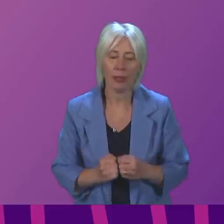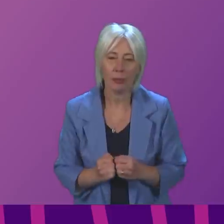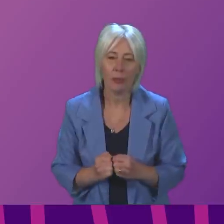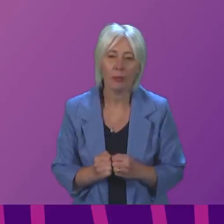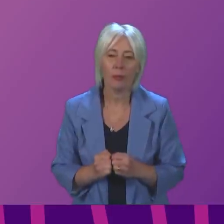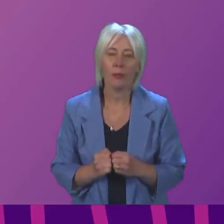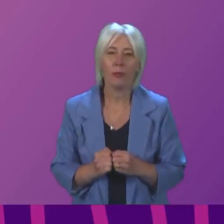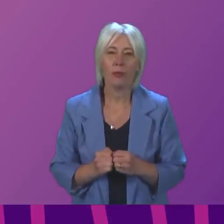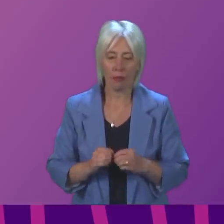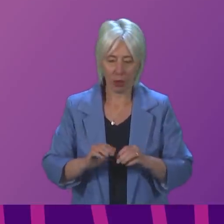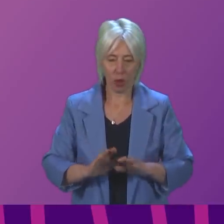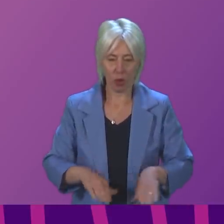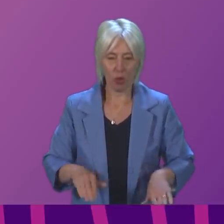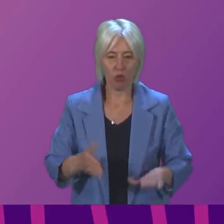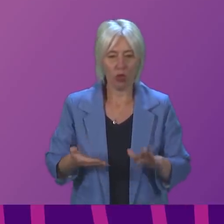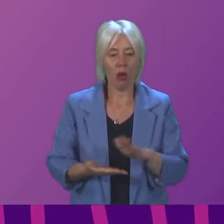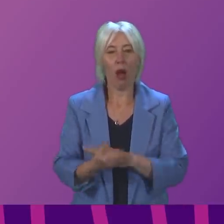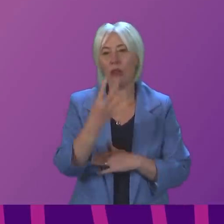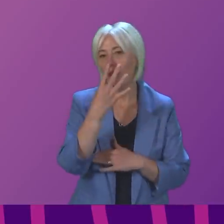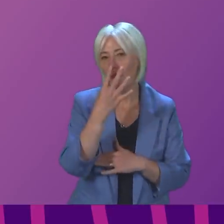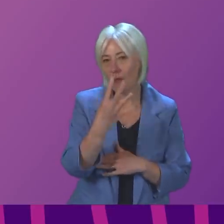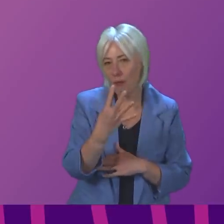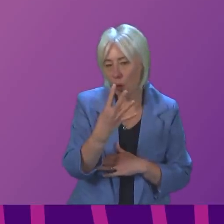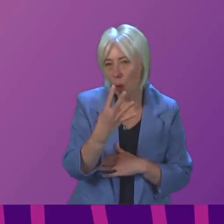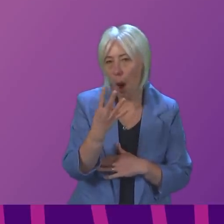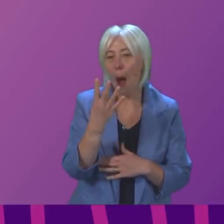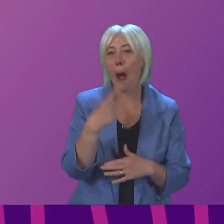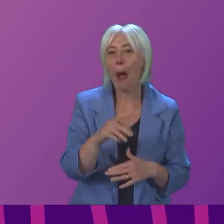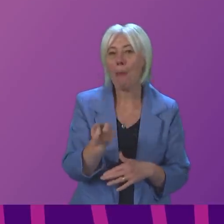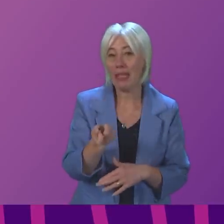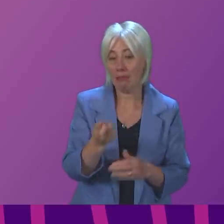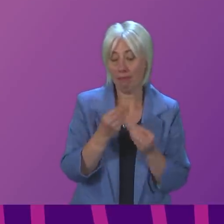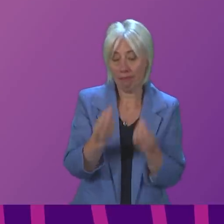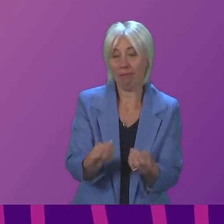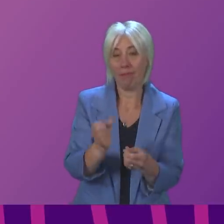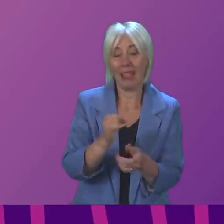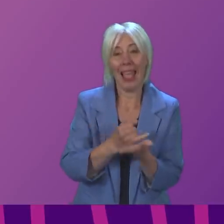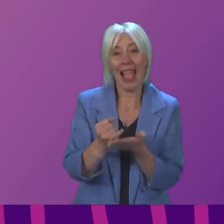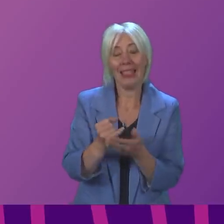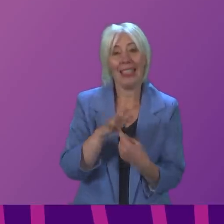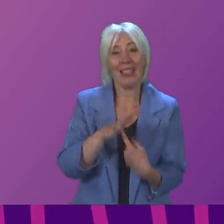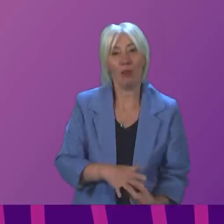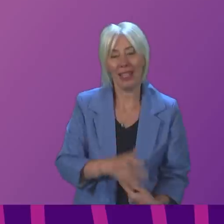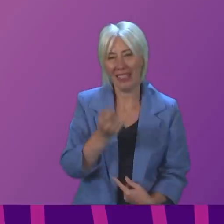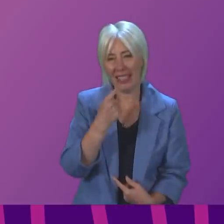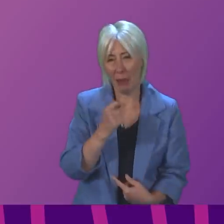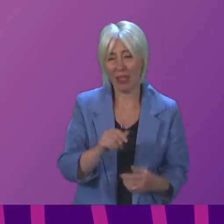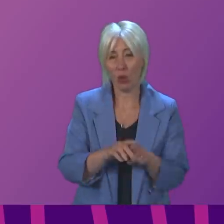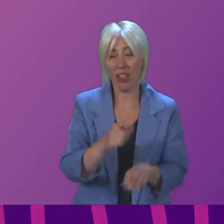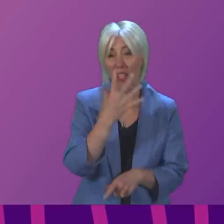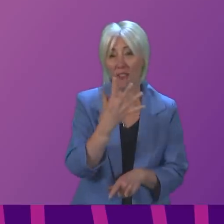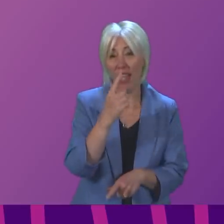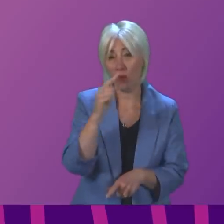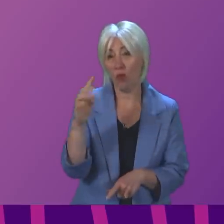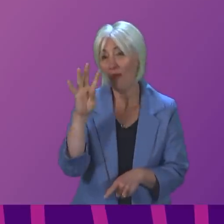Infants under the age of 4 are being prescribed anti-depressants. The number of 5 to 14 year olds on